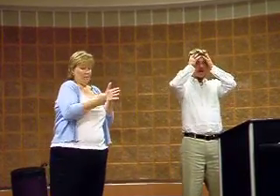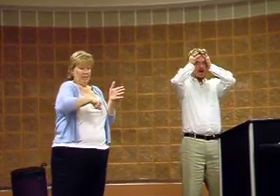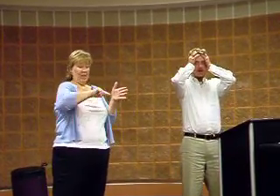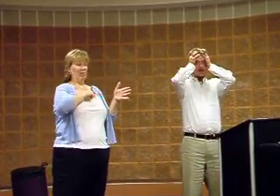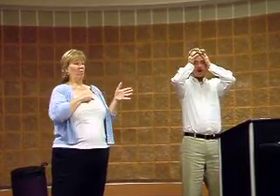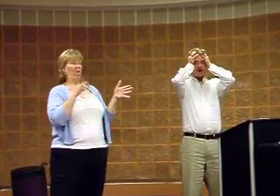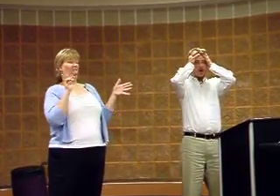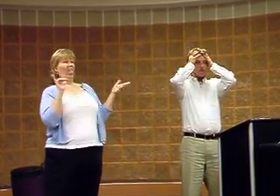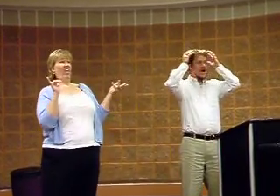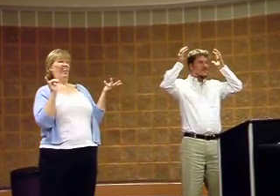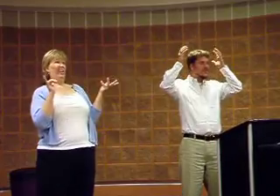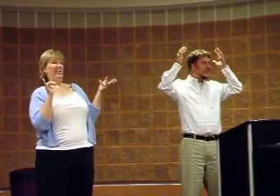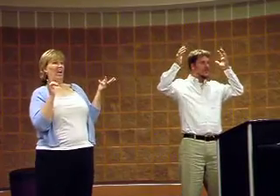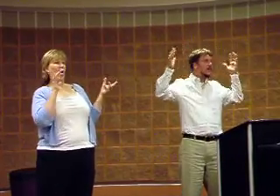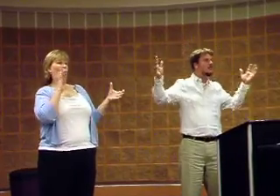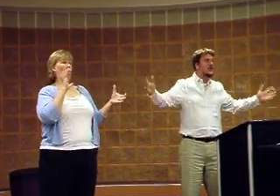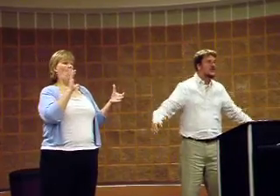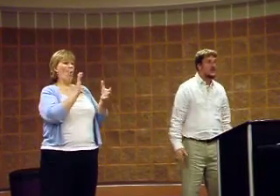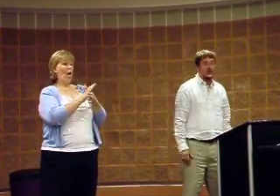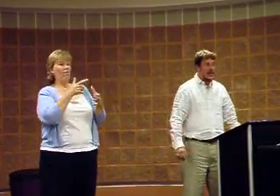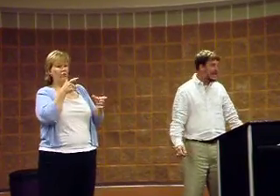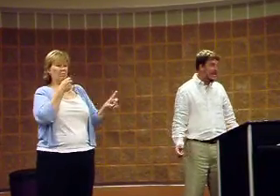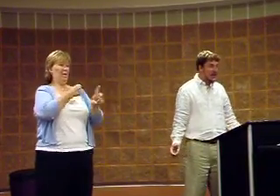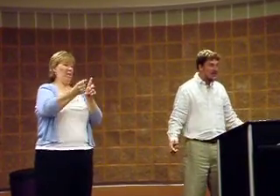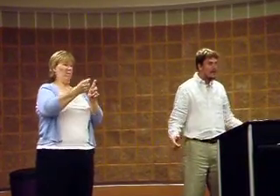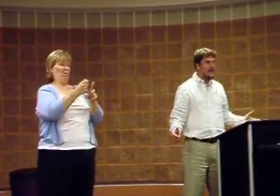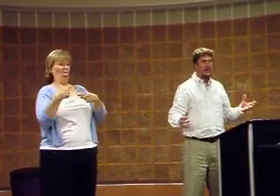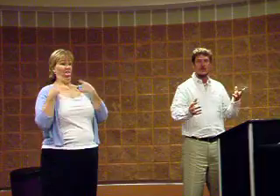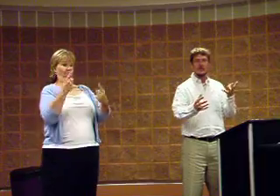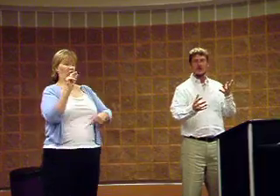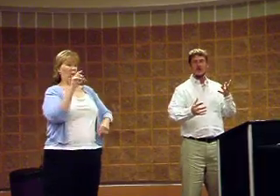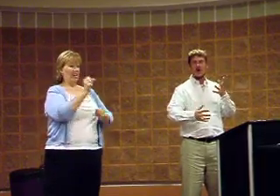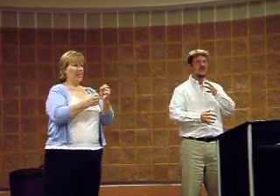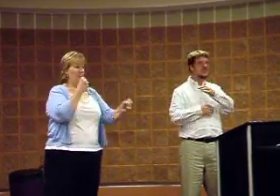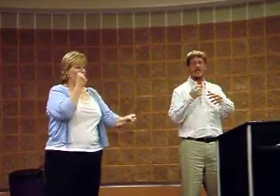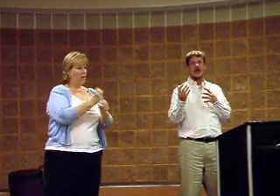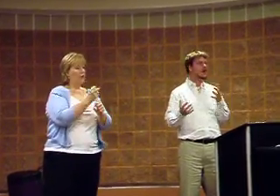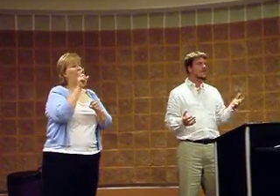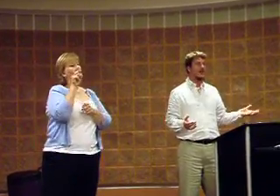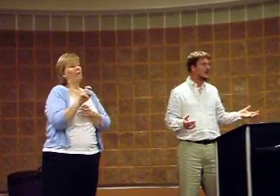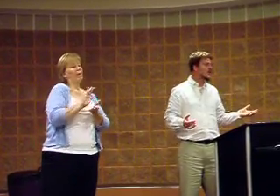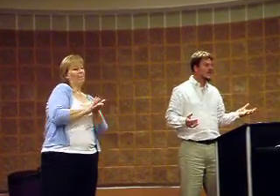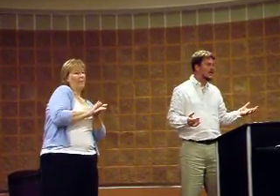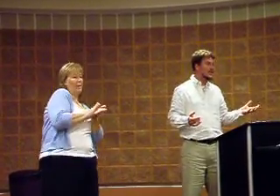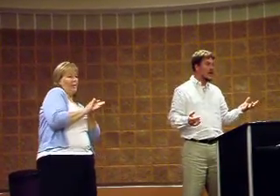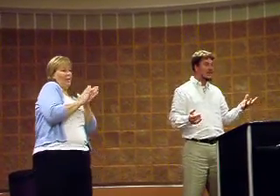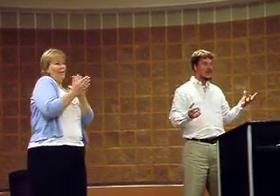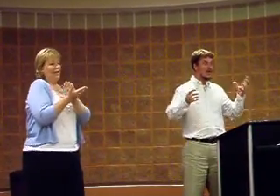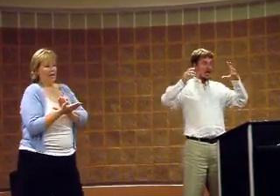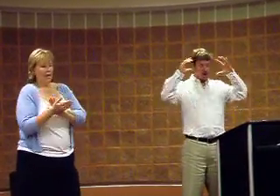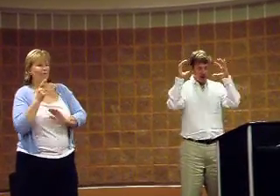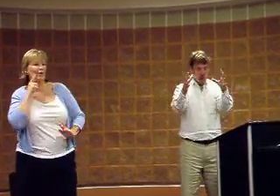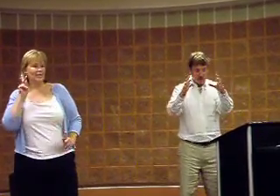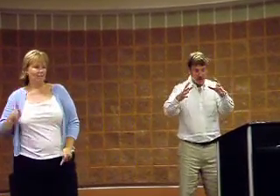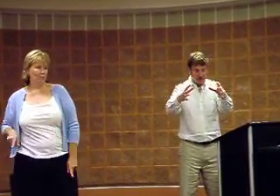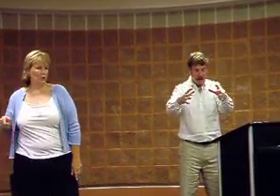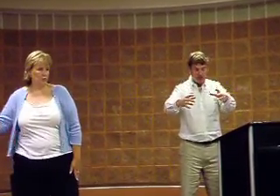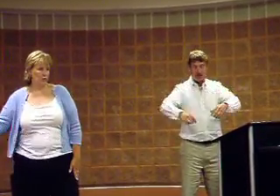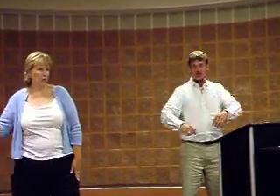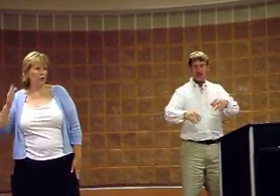a wife who has been abused for 20 years. mean, you have to become that person. You have to know their language. You